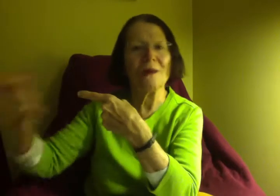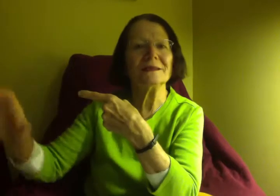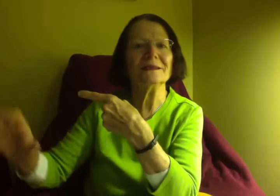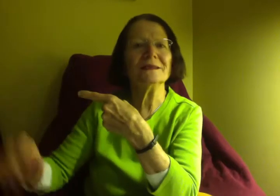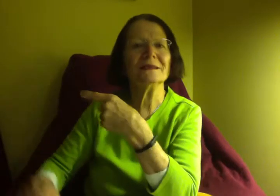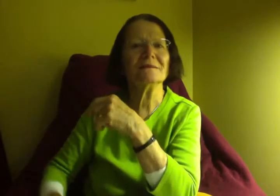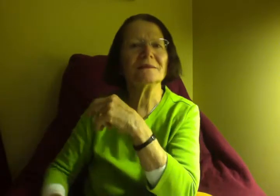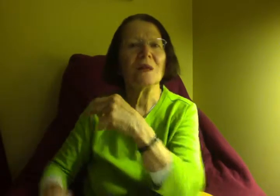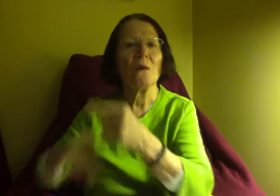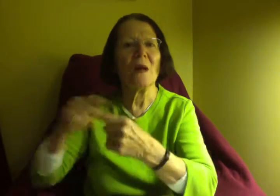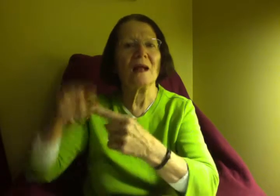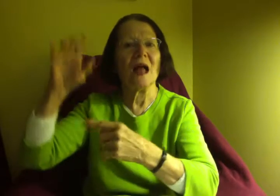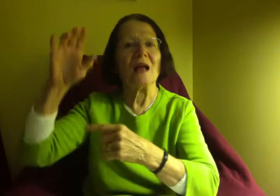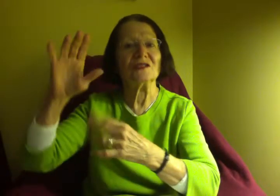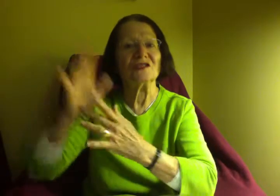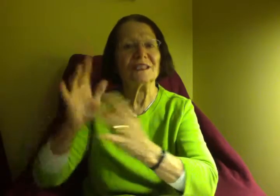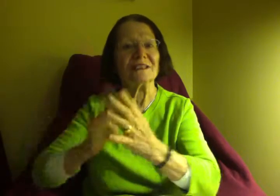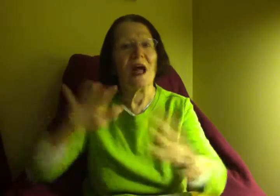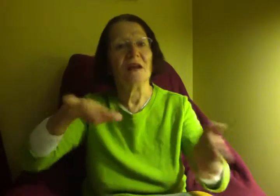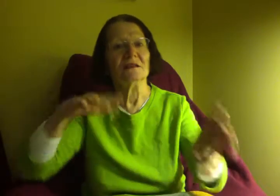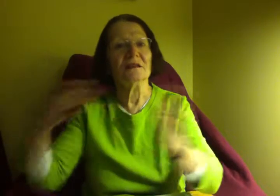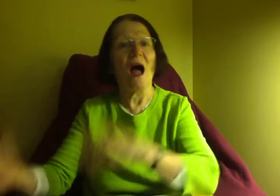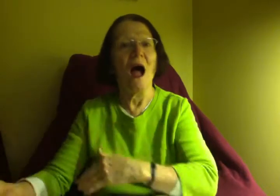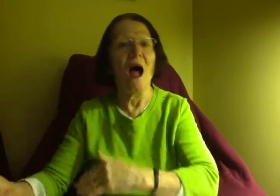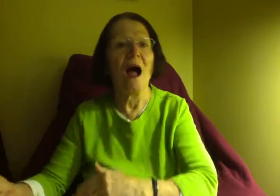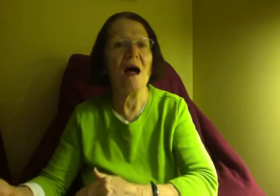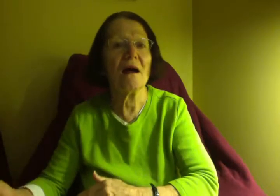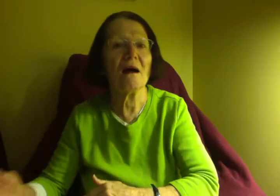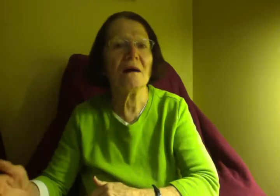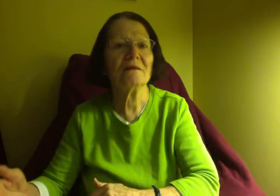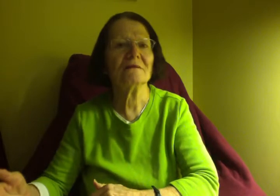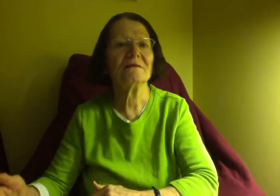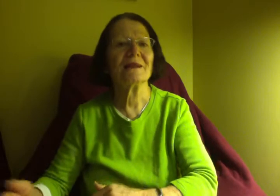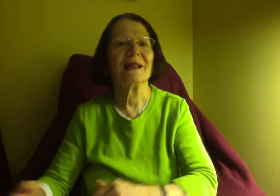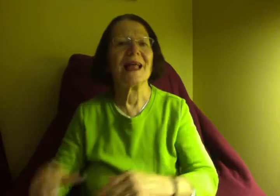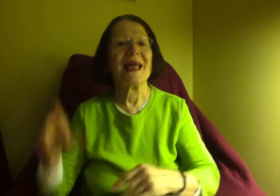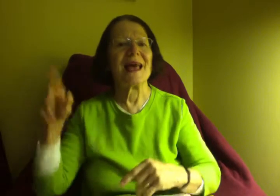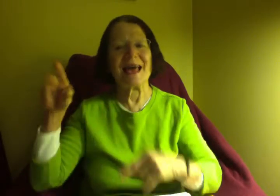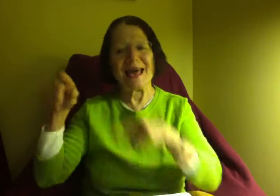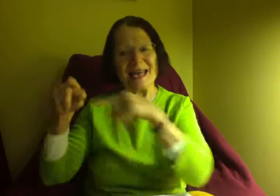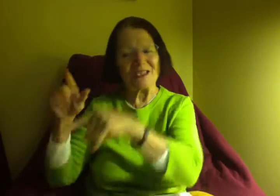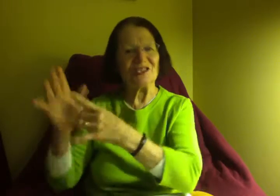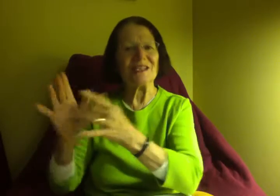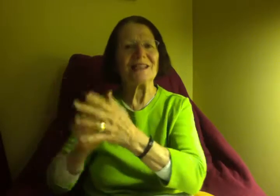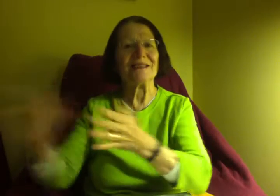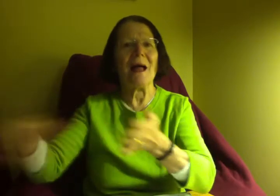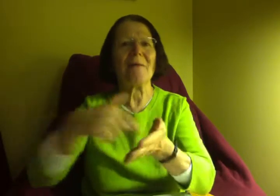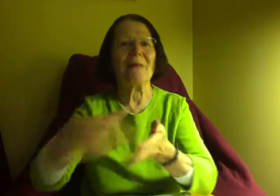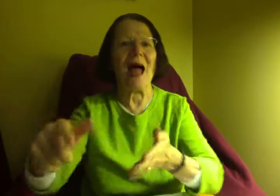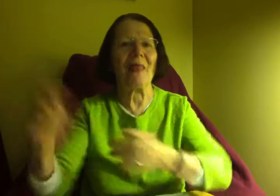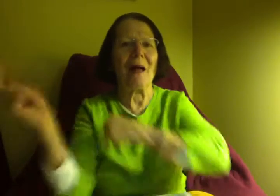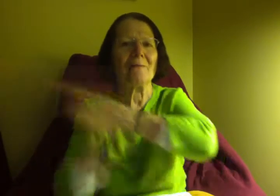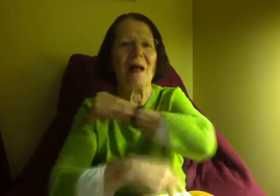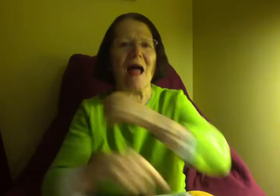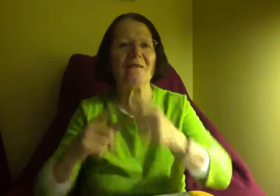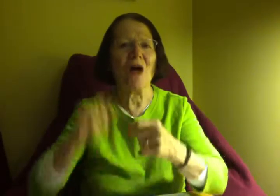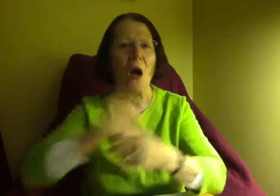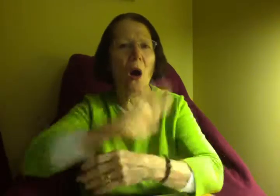fun and which has been a long